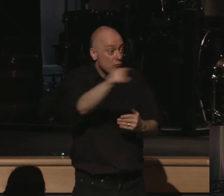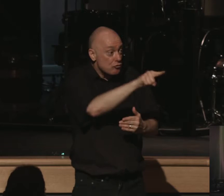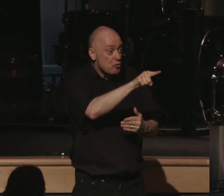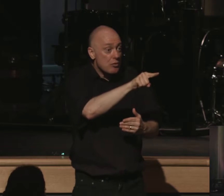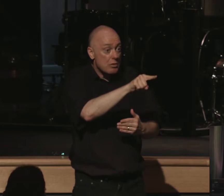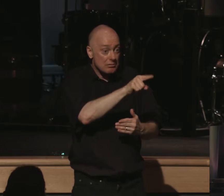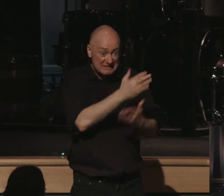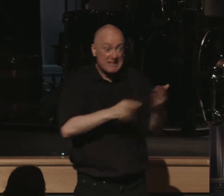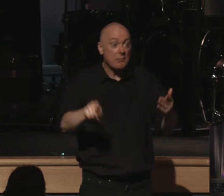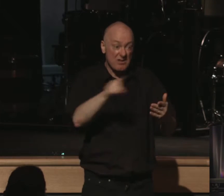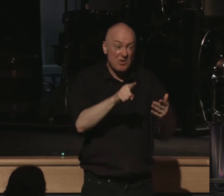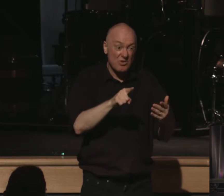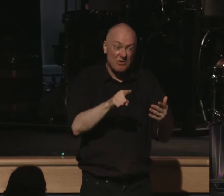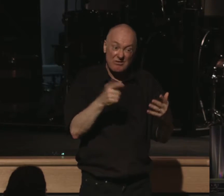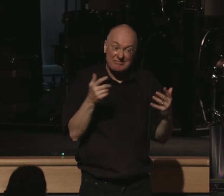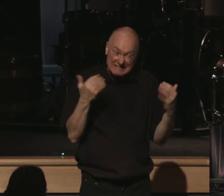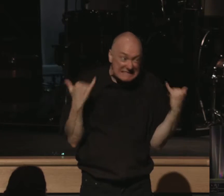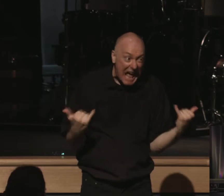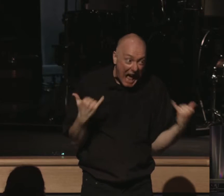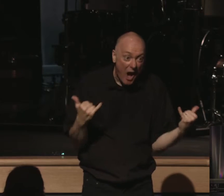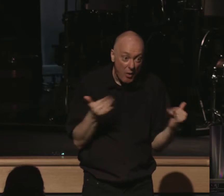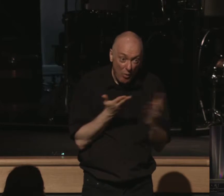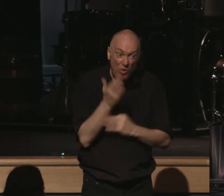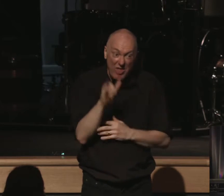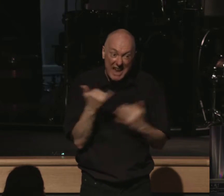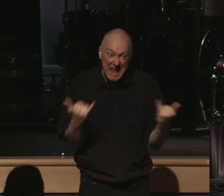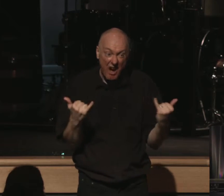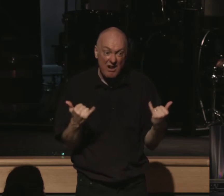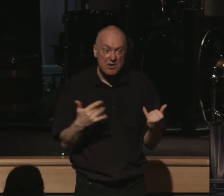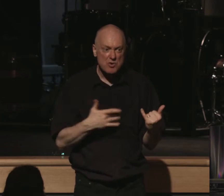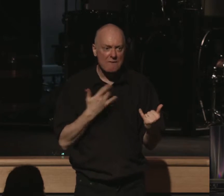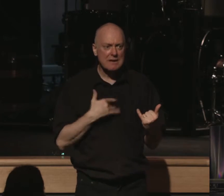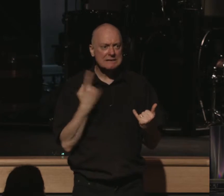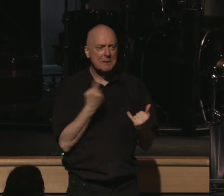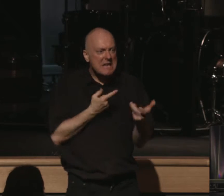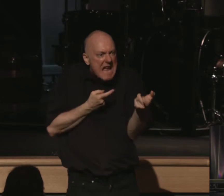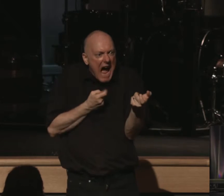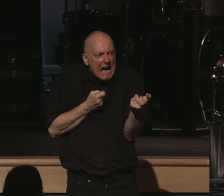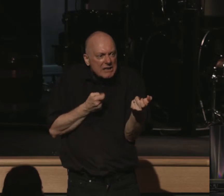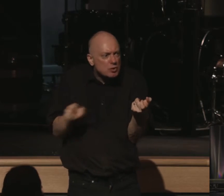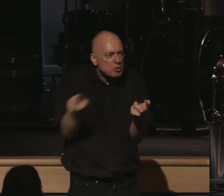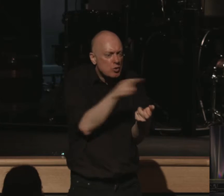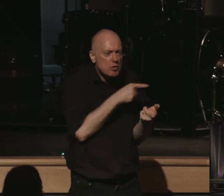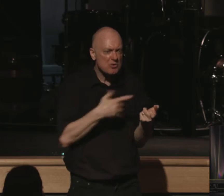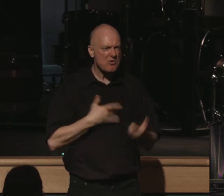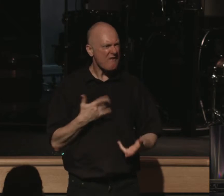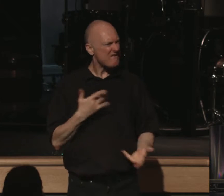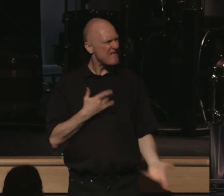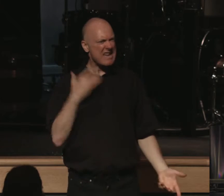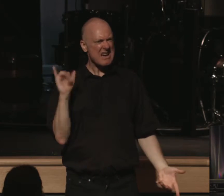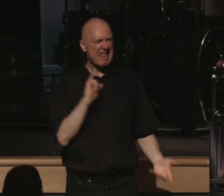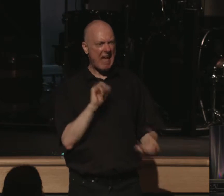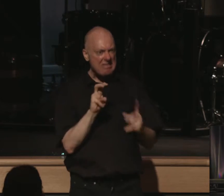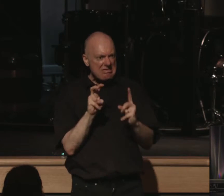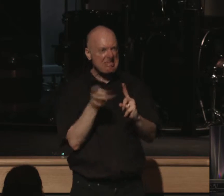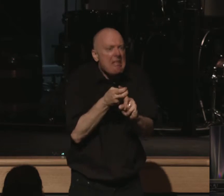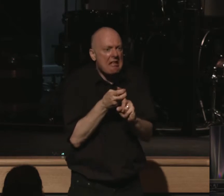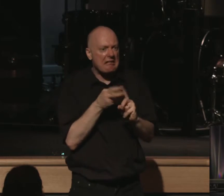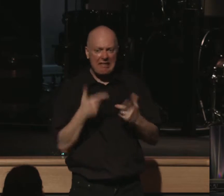are in places like this. But you feel hunted. You feel like there's snares all around